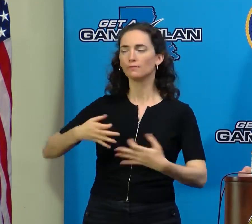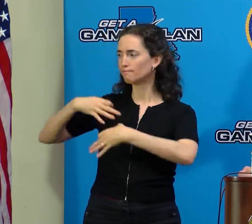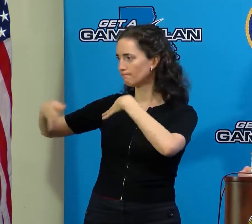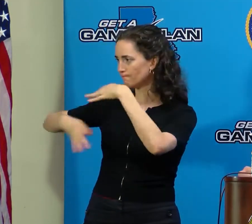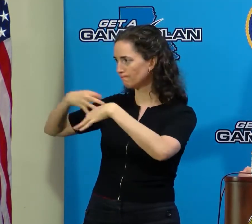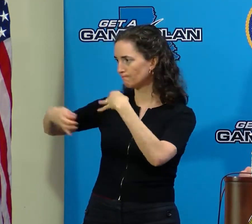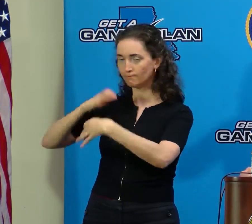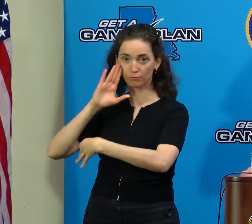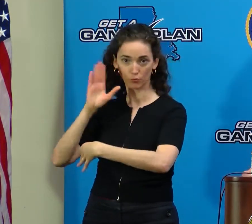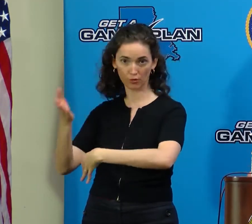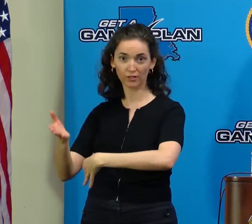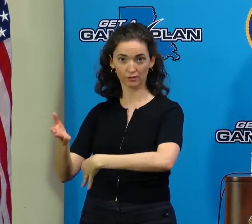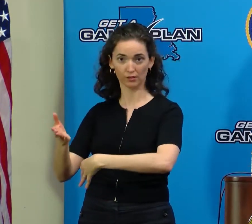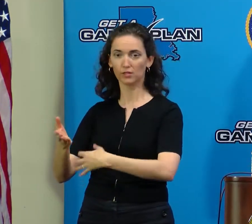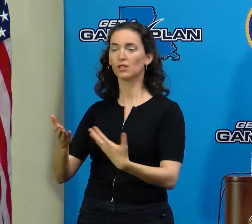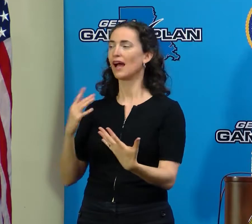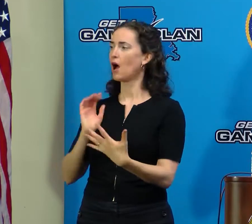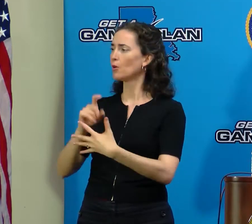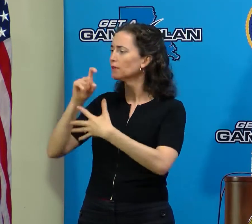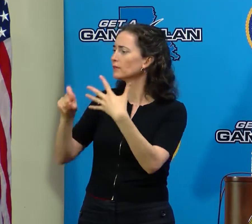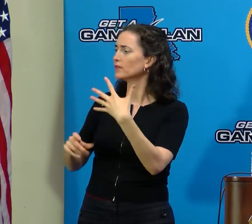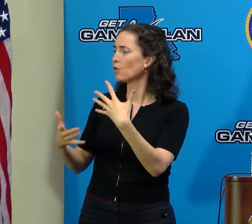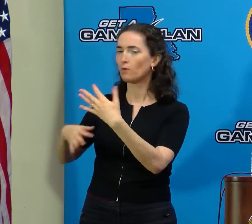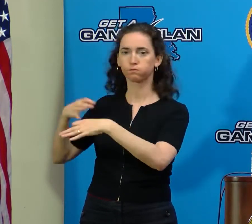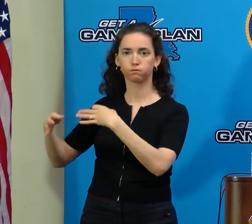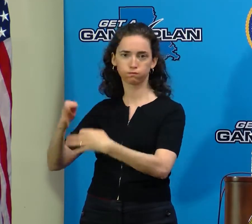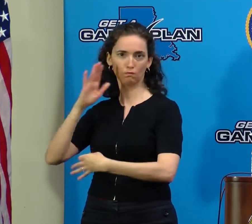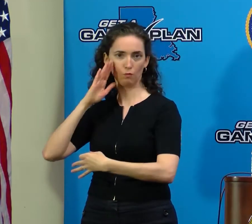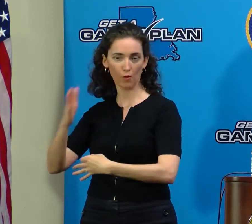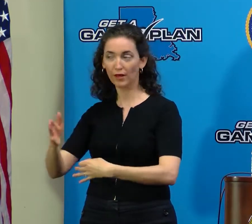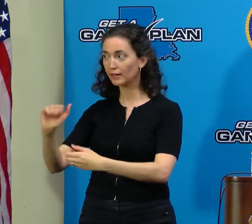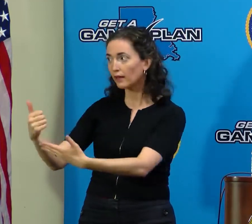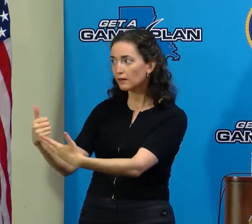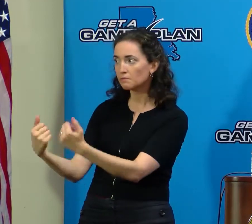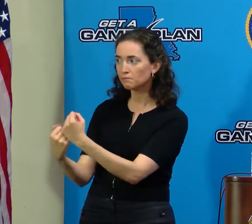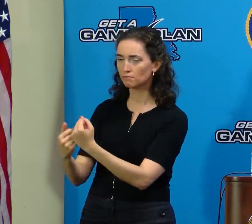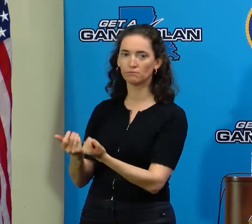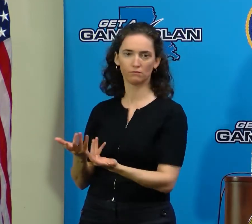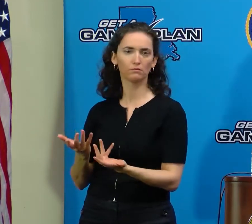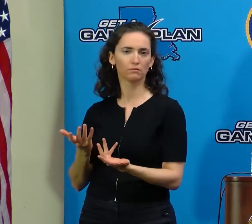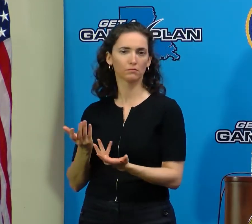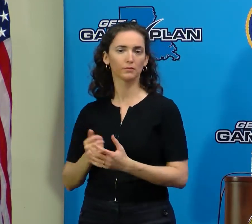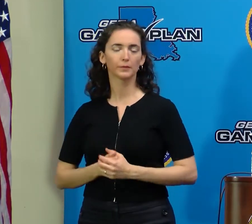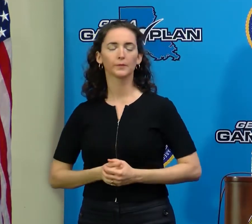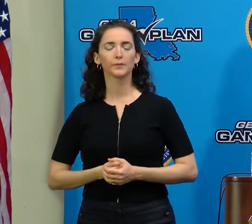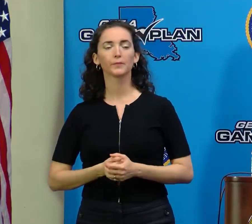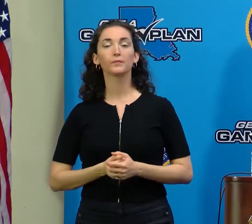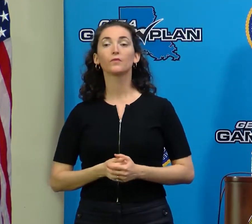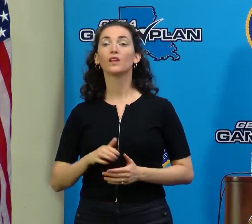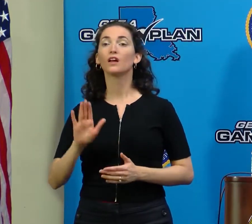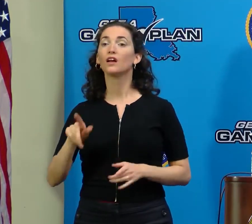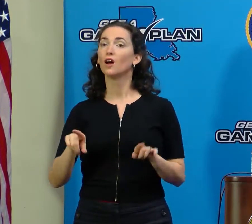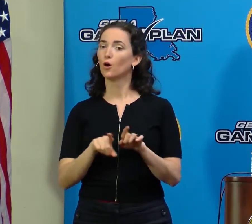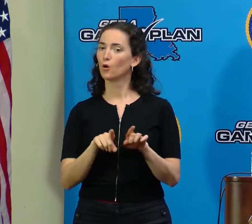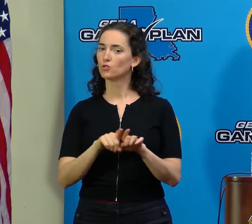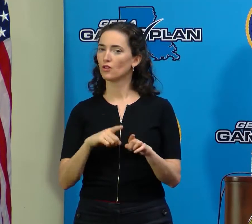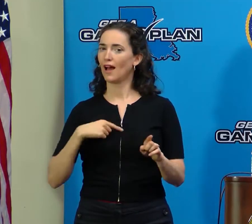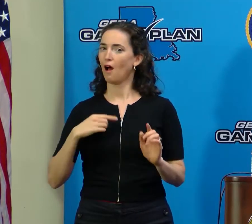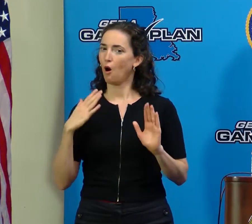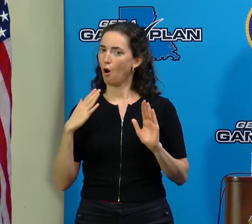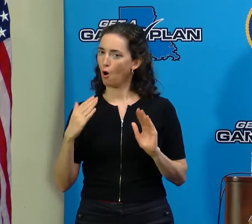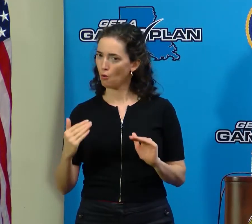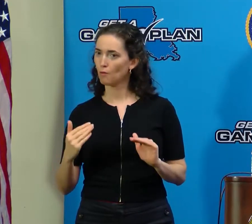here and the needs that we have that they can assist with. And I hope to also visit